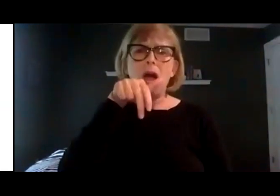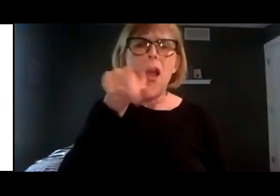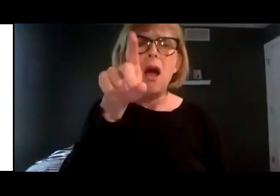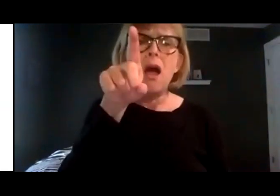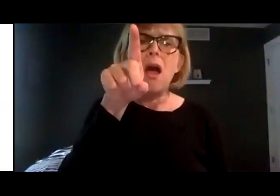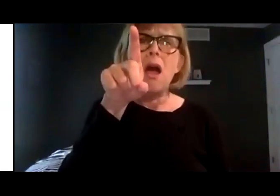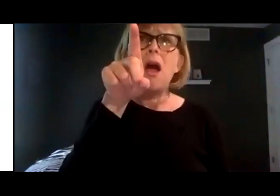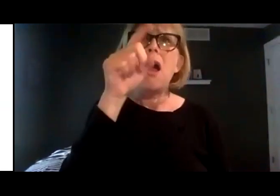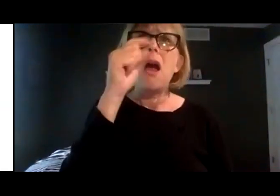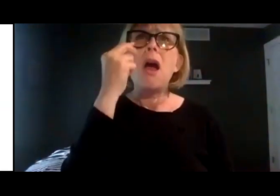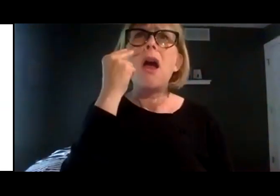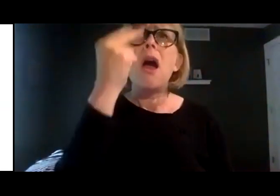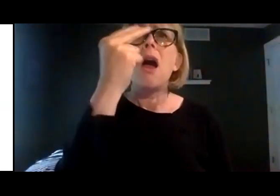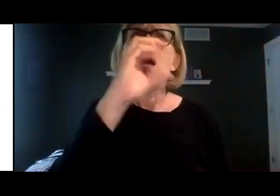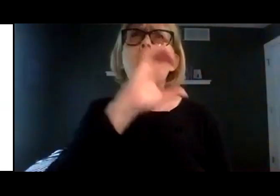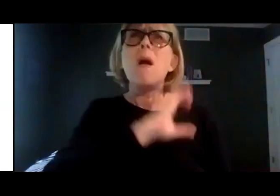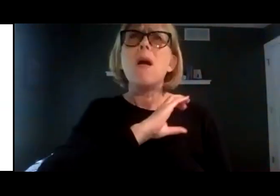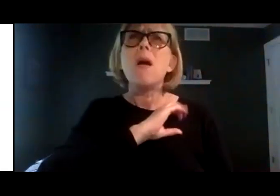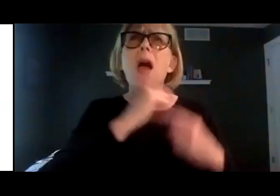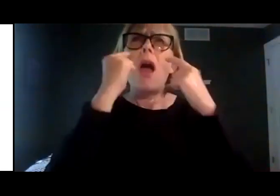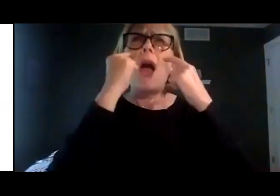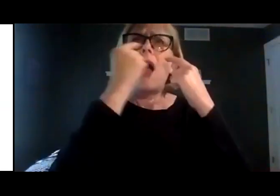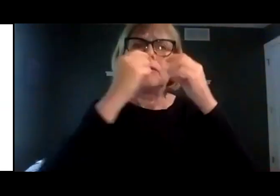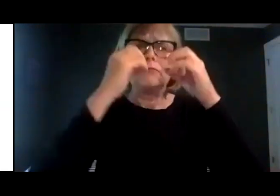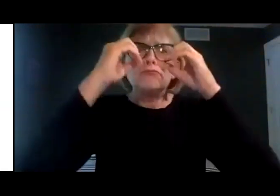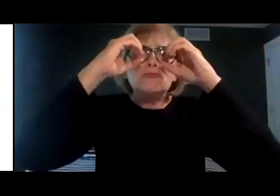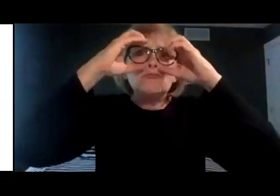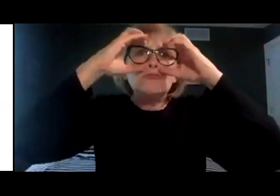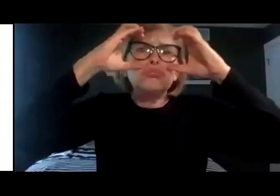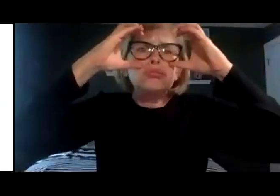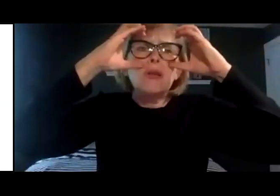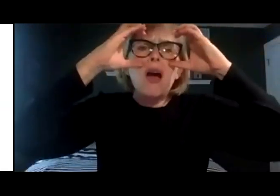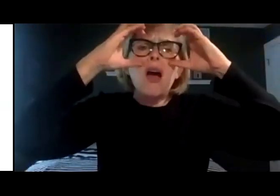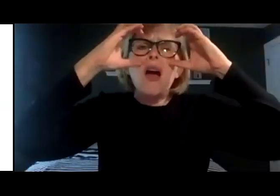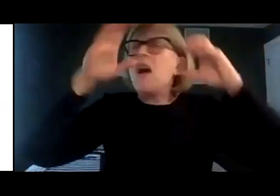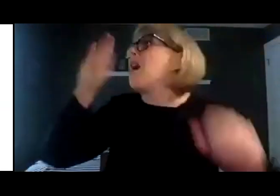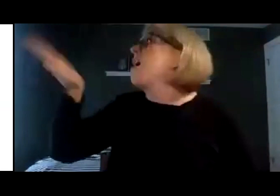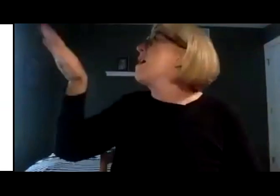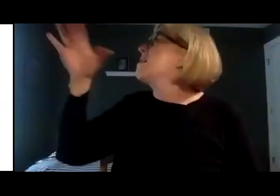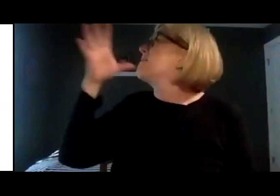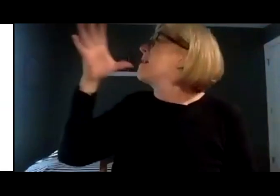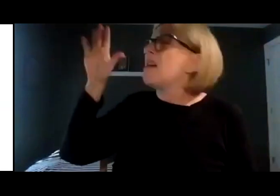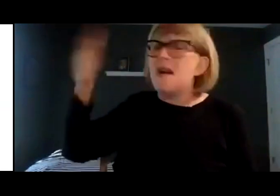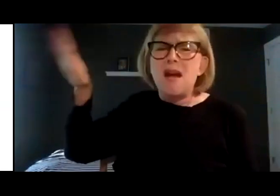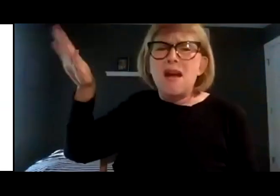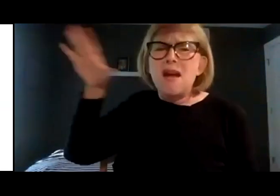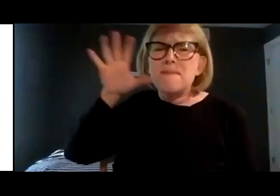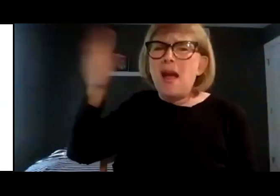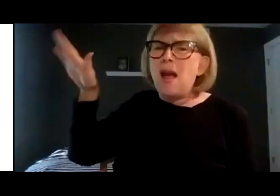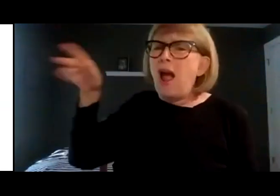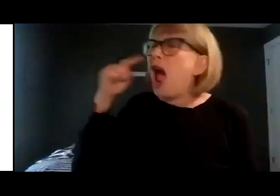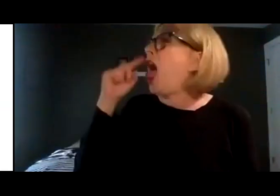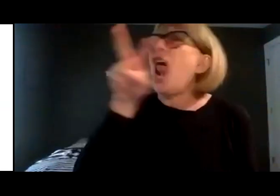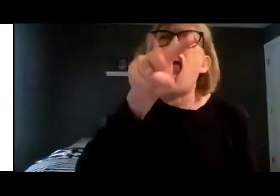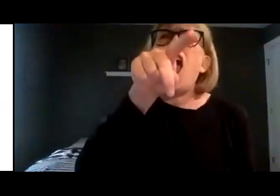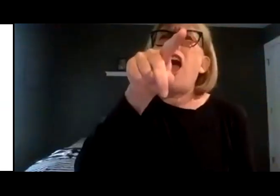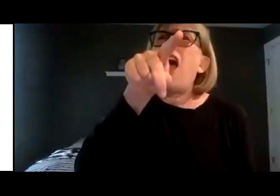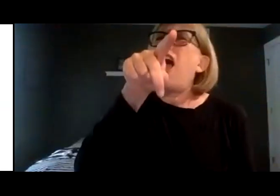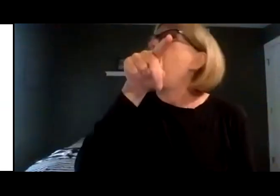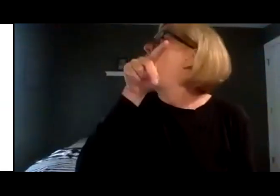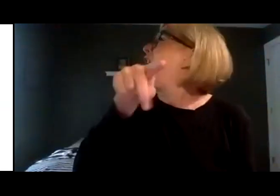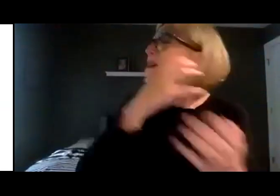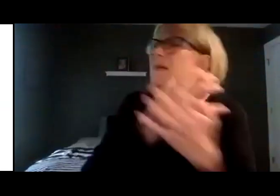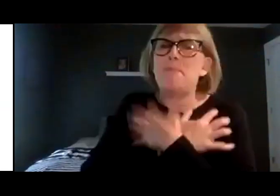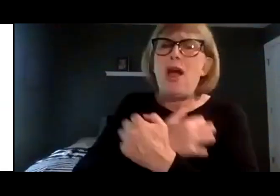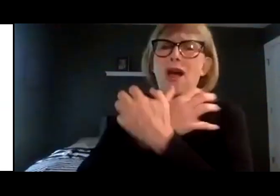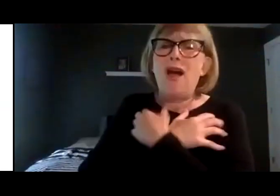eyes. Oh, mommy, she said. Look, there's the very bear I've always wanted.